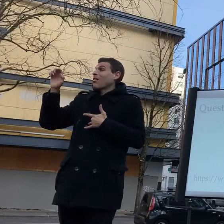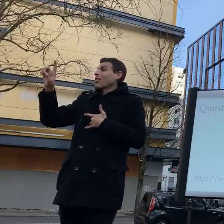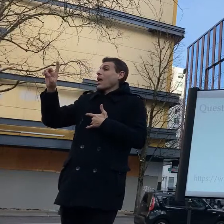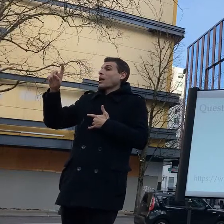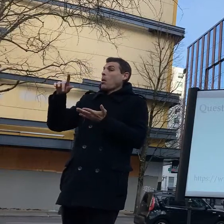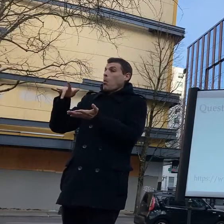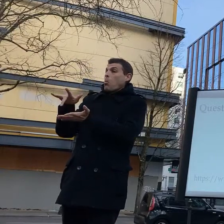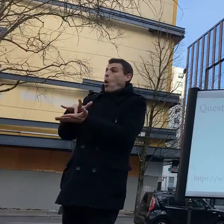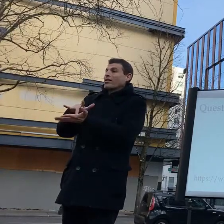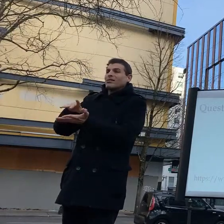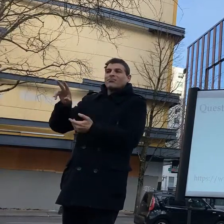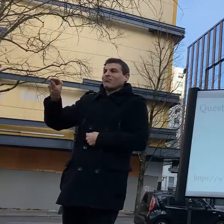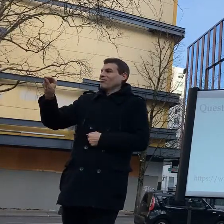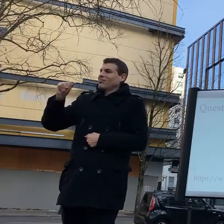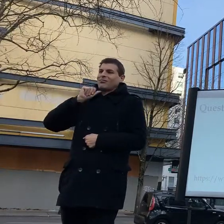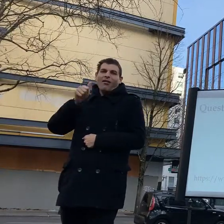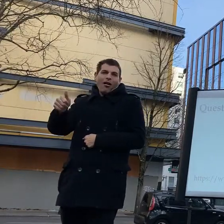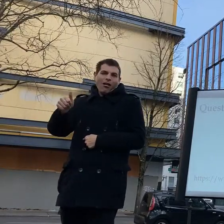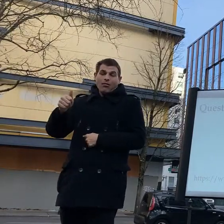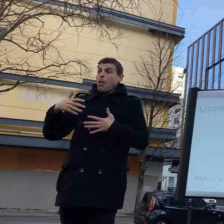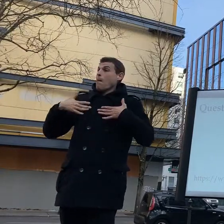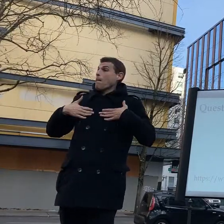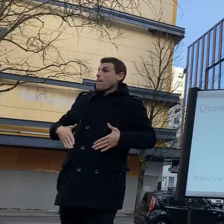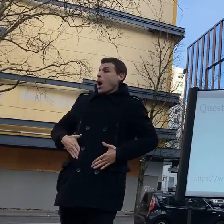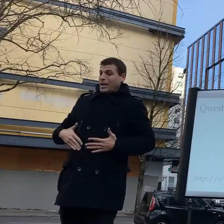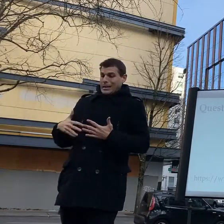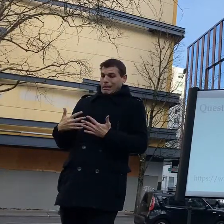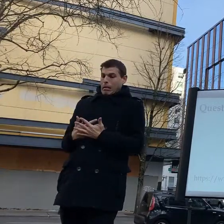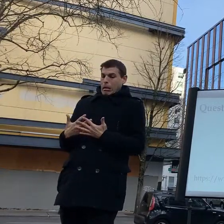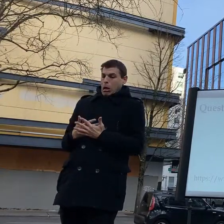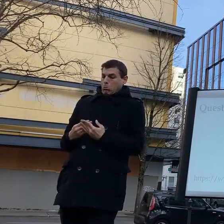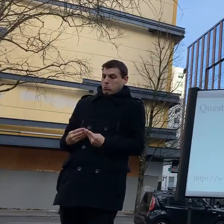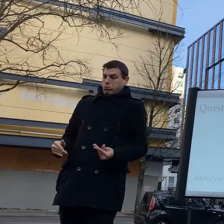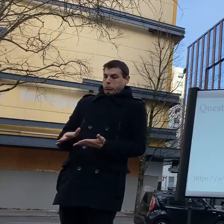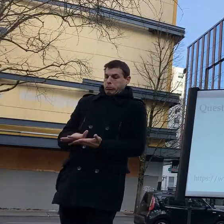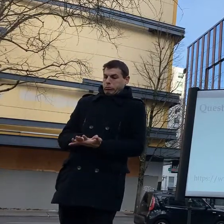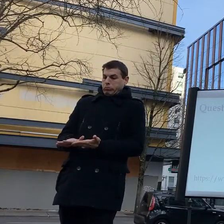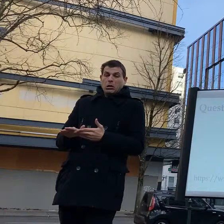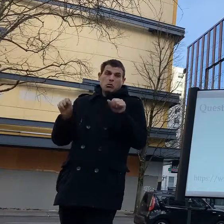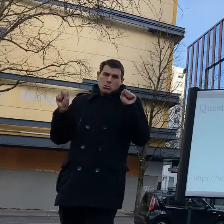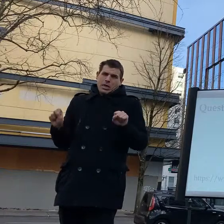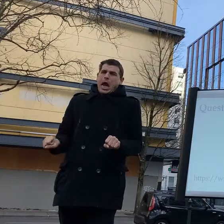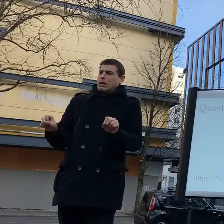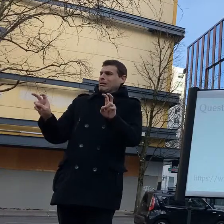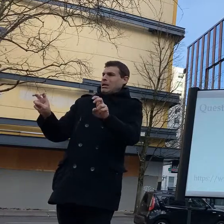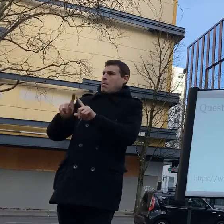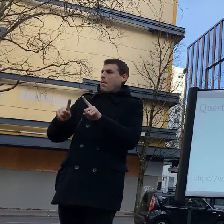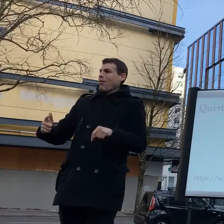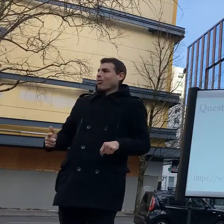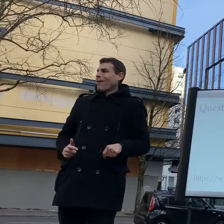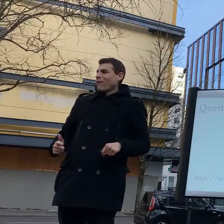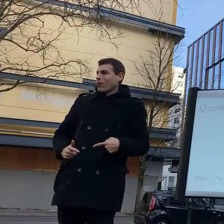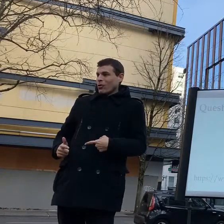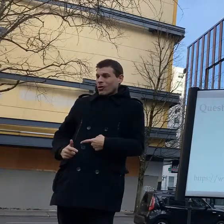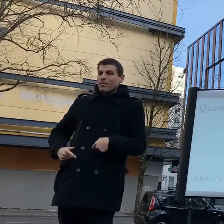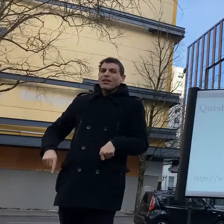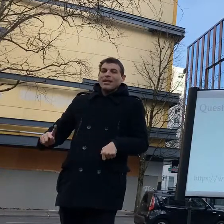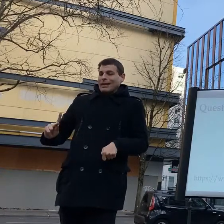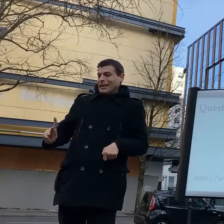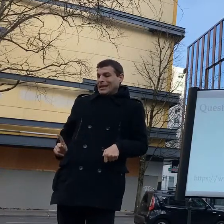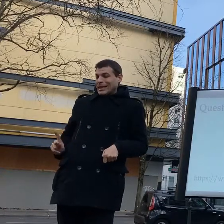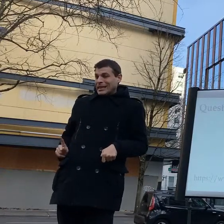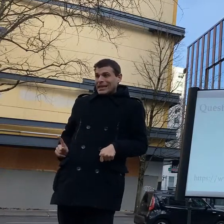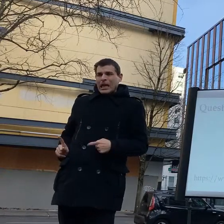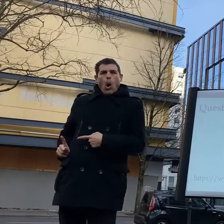but then there's also just like the damage of impact and i don't know if anybody's done necessarily like a life like a